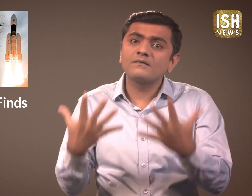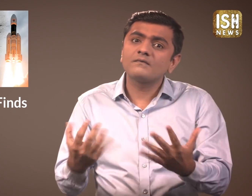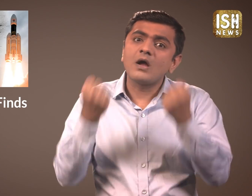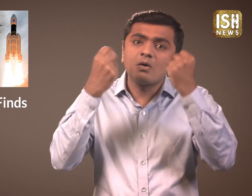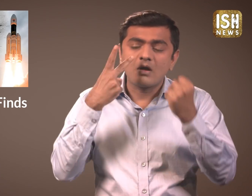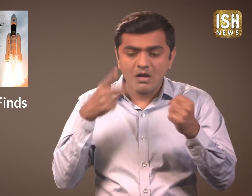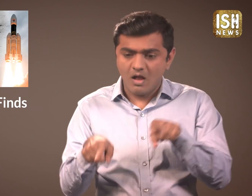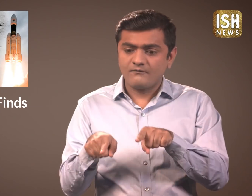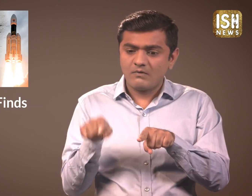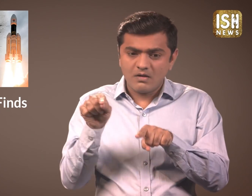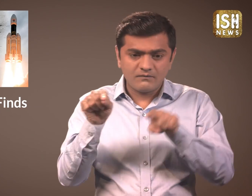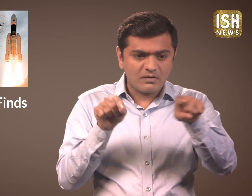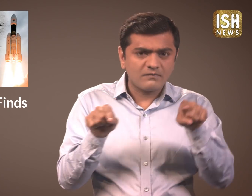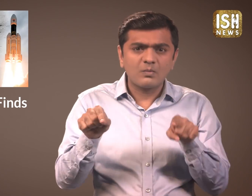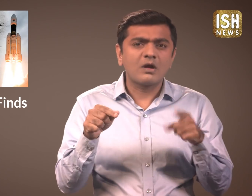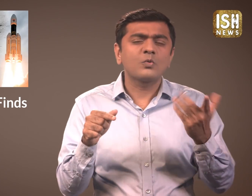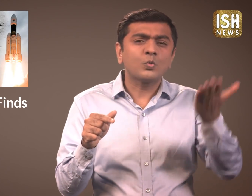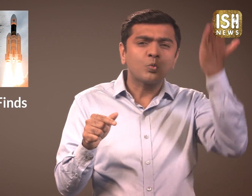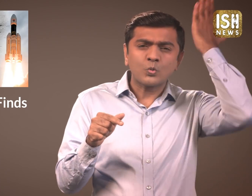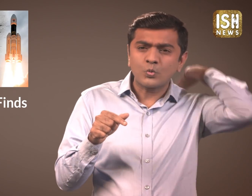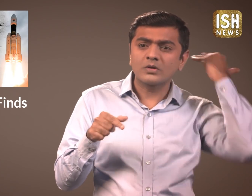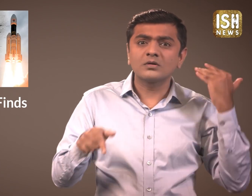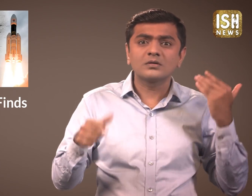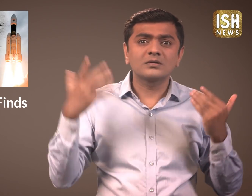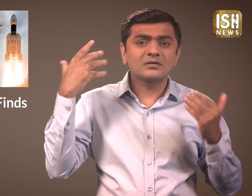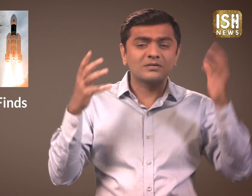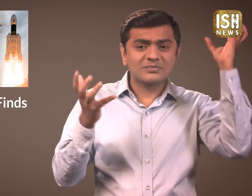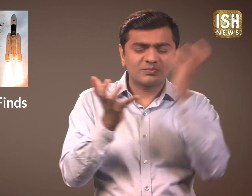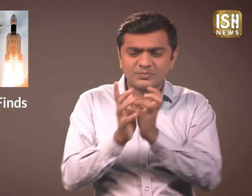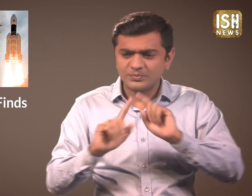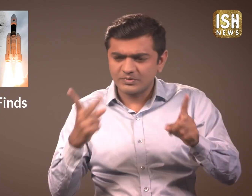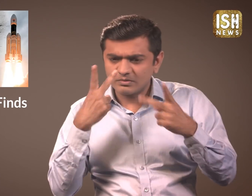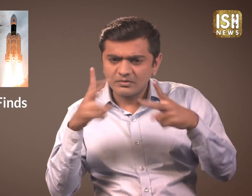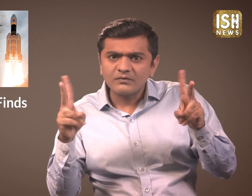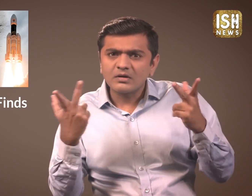found the site where the Lander crashed by comparing the old and new images.